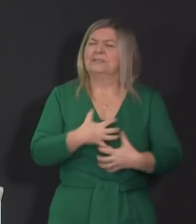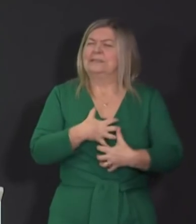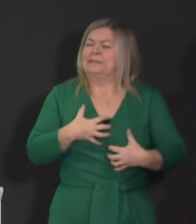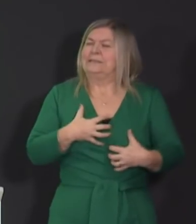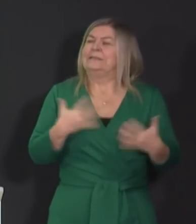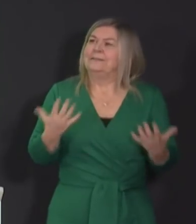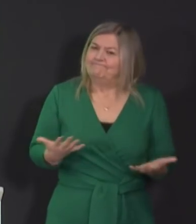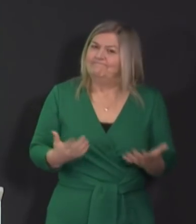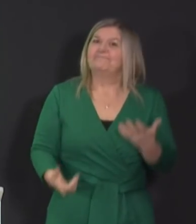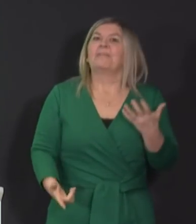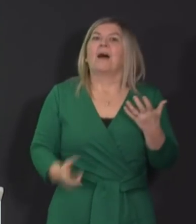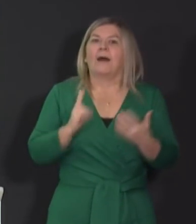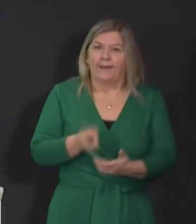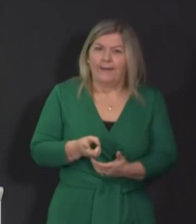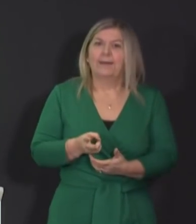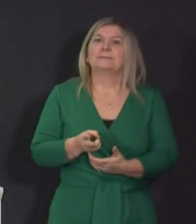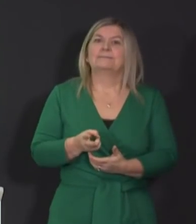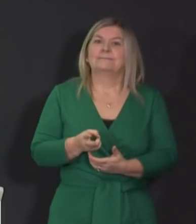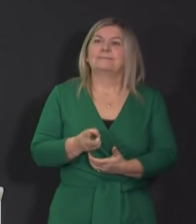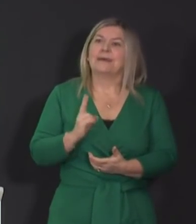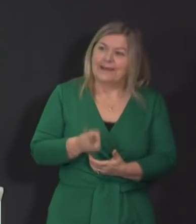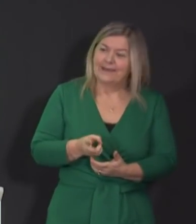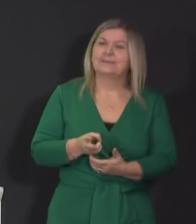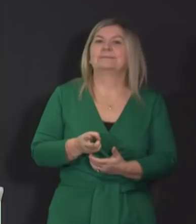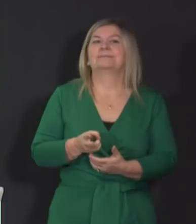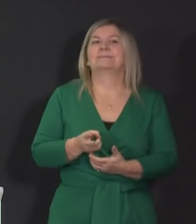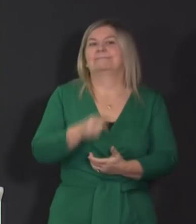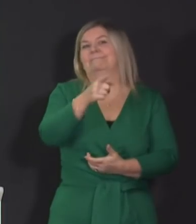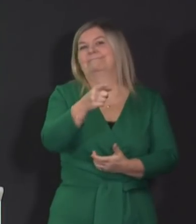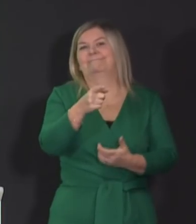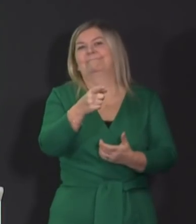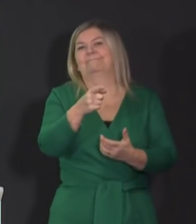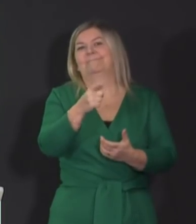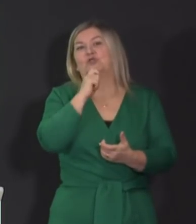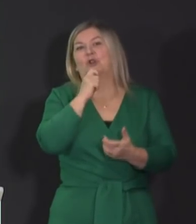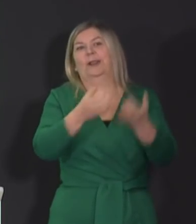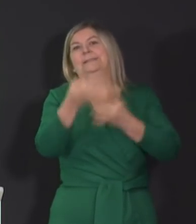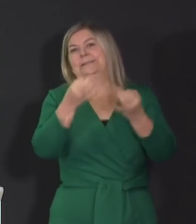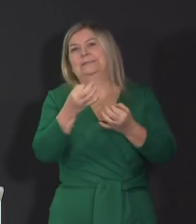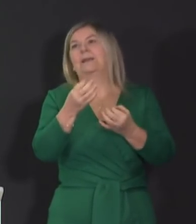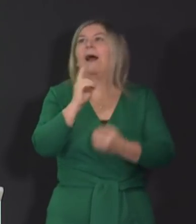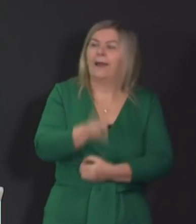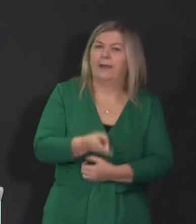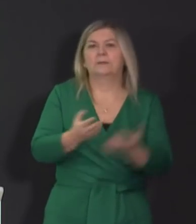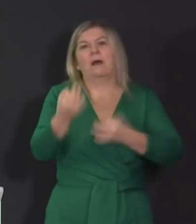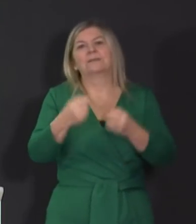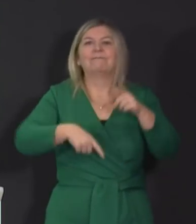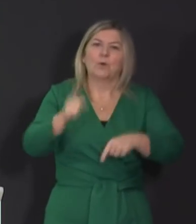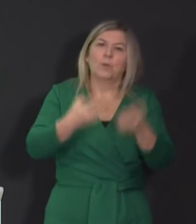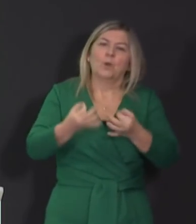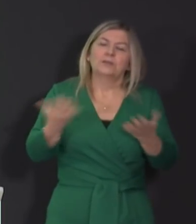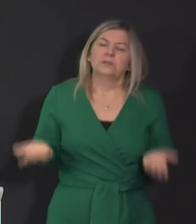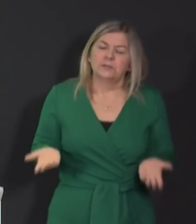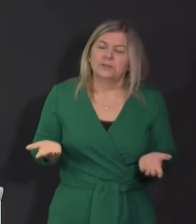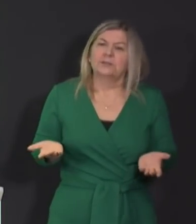facing another briefing that may, though this is of course up to journalists, be dominated by football. Football and elite